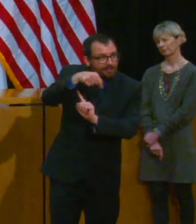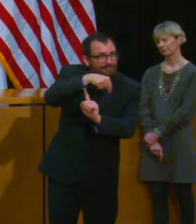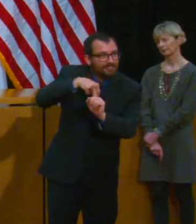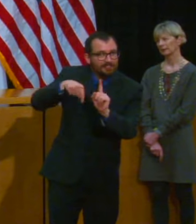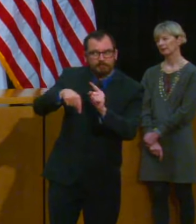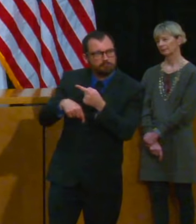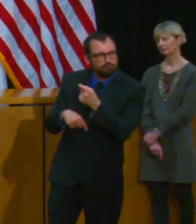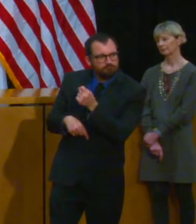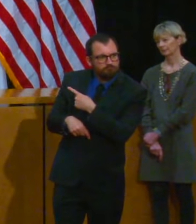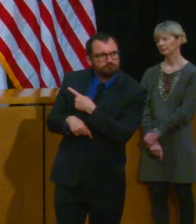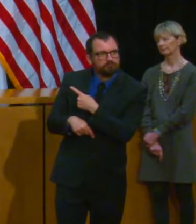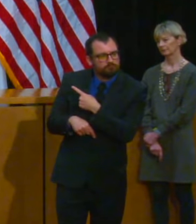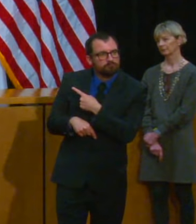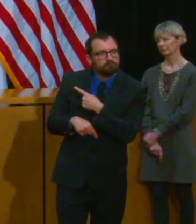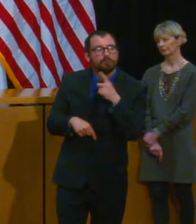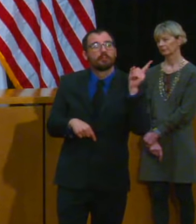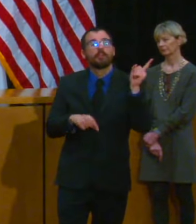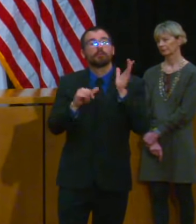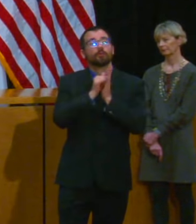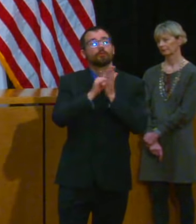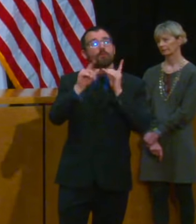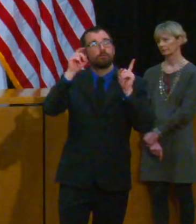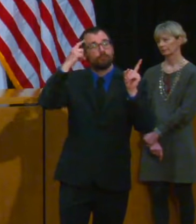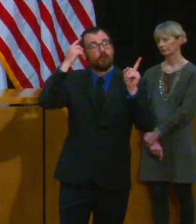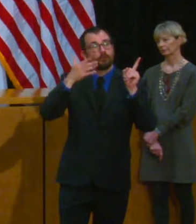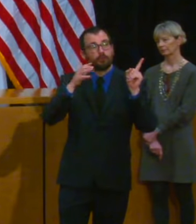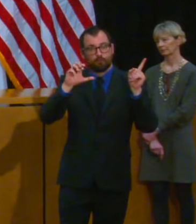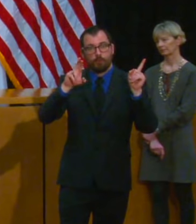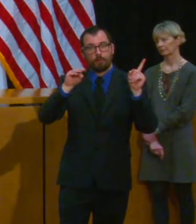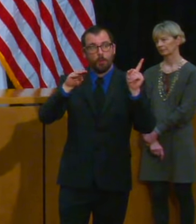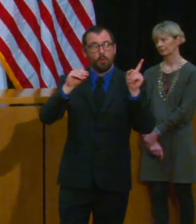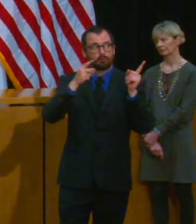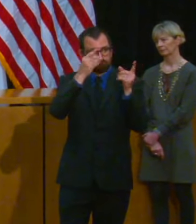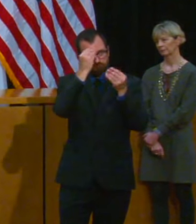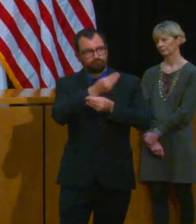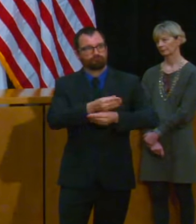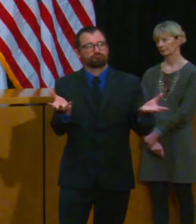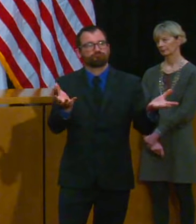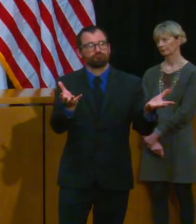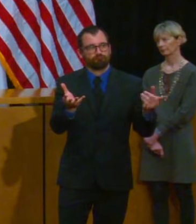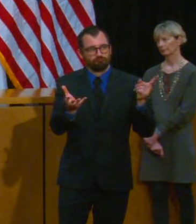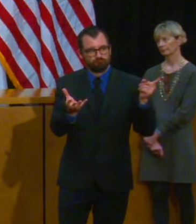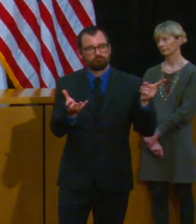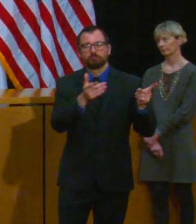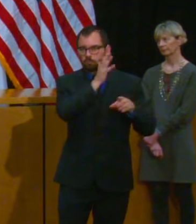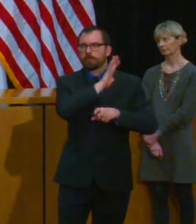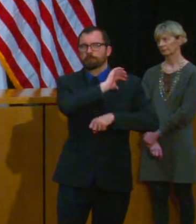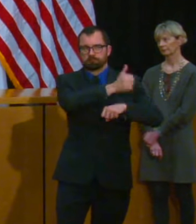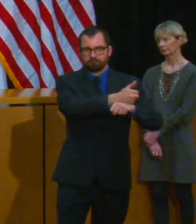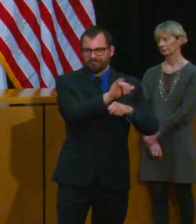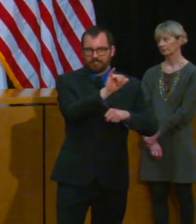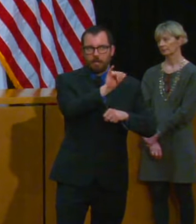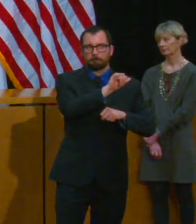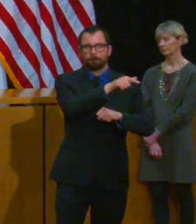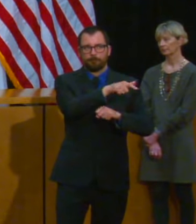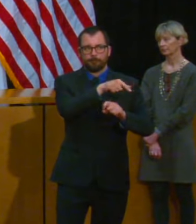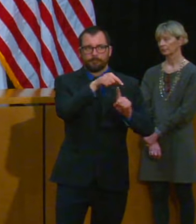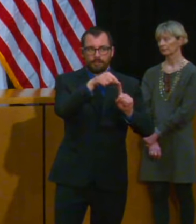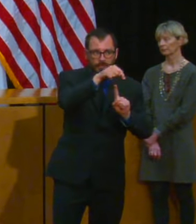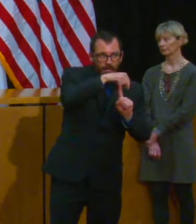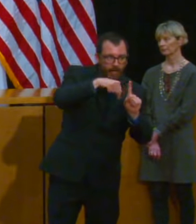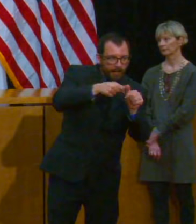Bloomberg that they're going to do contact tracing I know you say we're ahead of the curve on it, how's it going? Are we, are you keeping track of